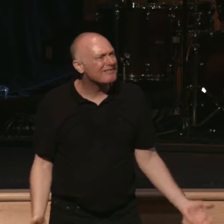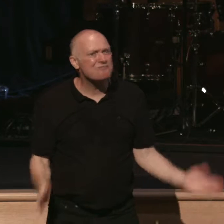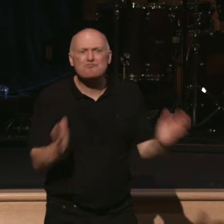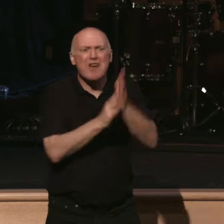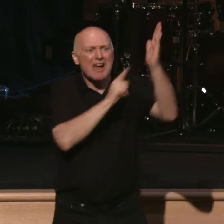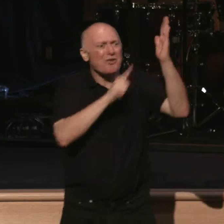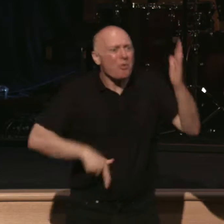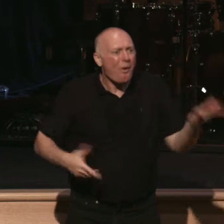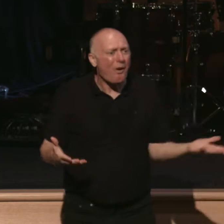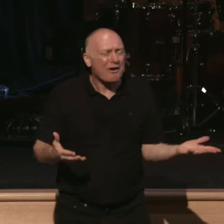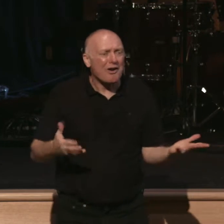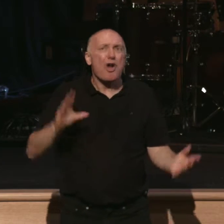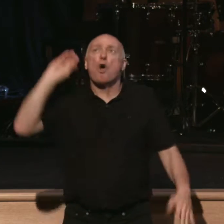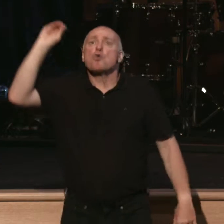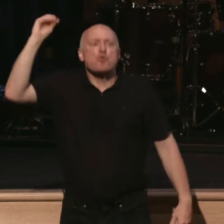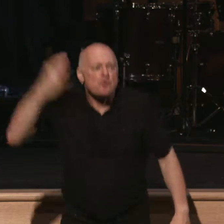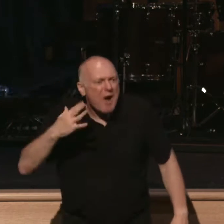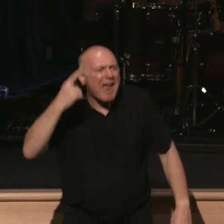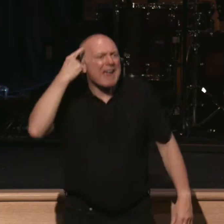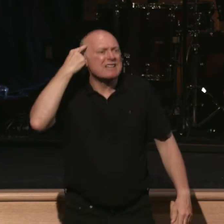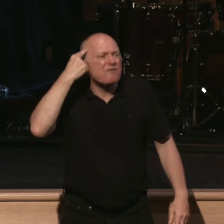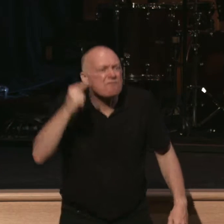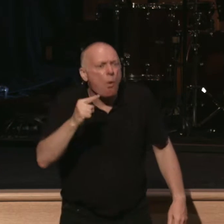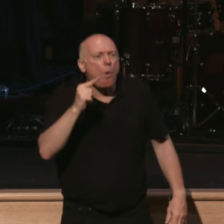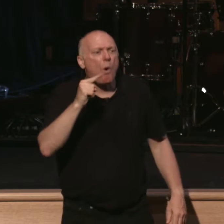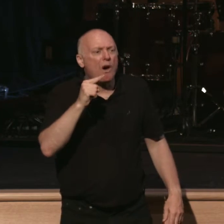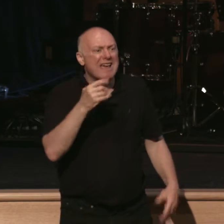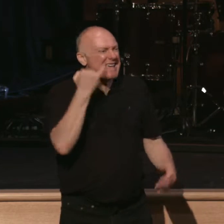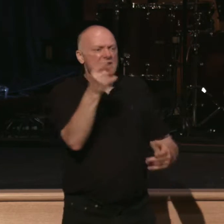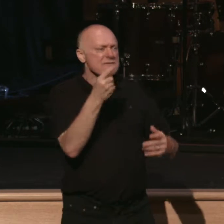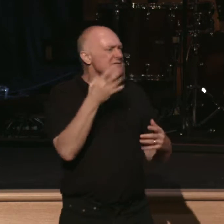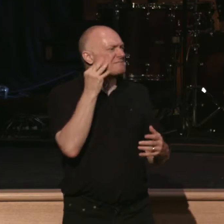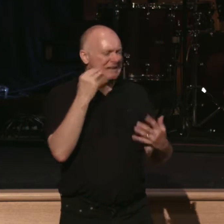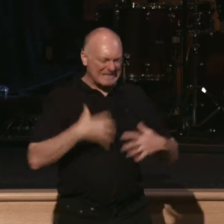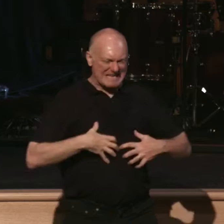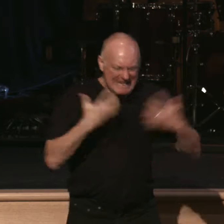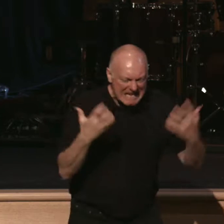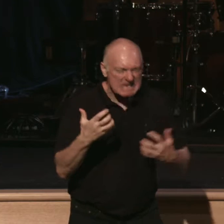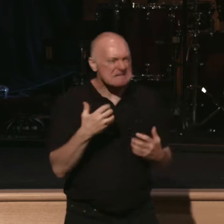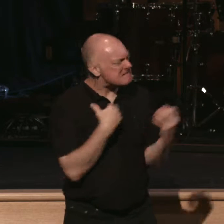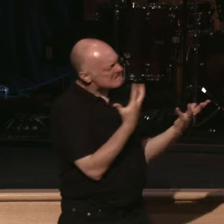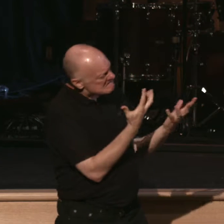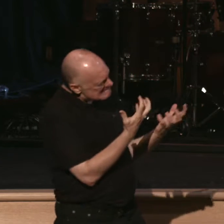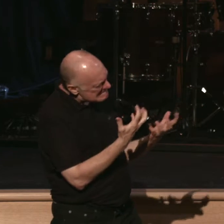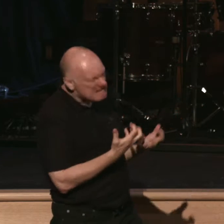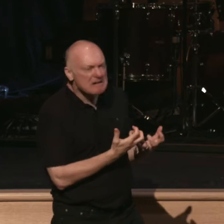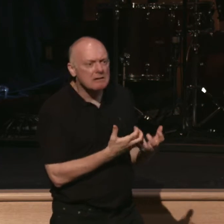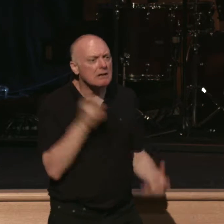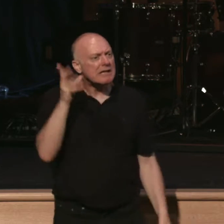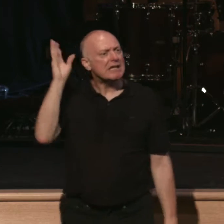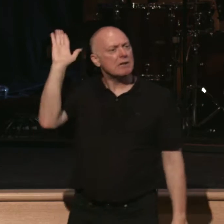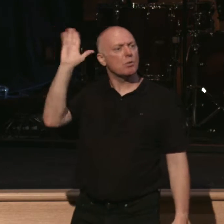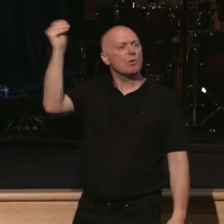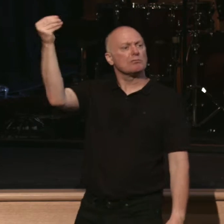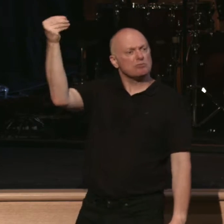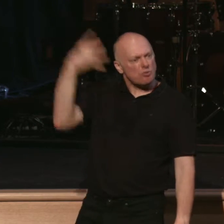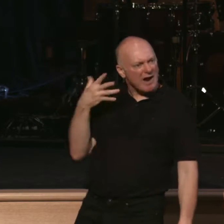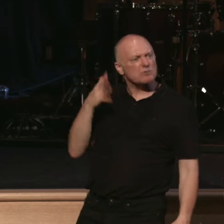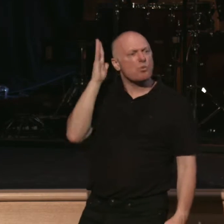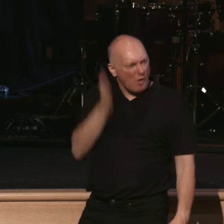There's grace for these, these anger and lust issues. There's grace. Where's the grace? Notice this. Therefore,